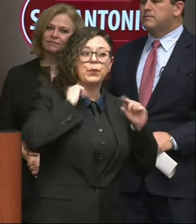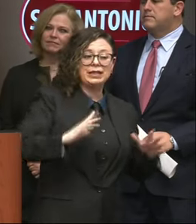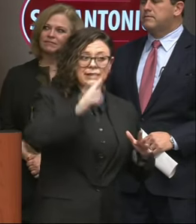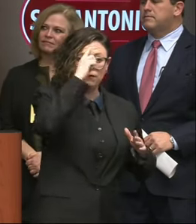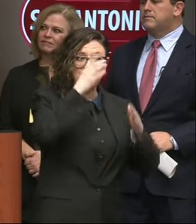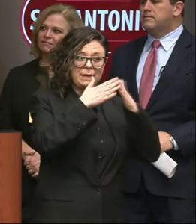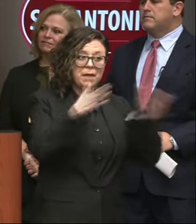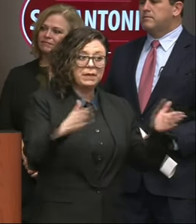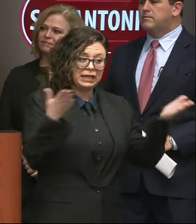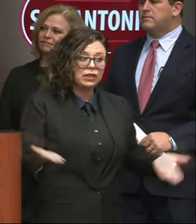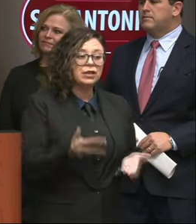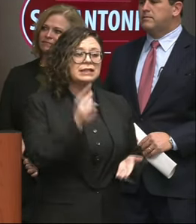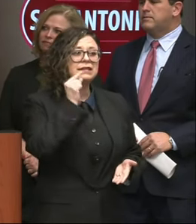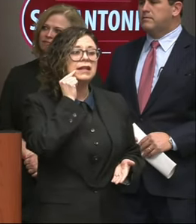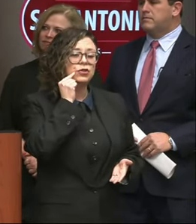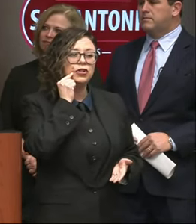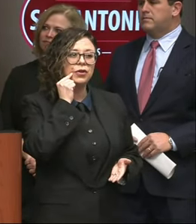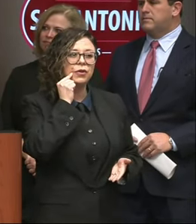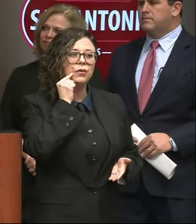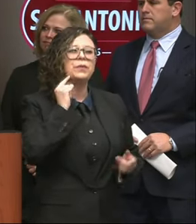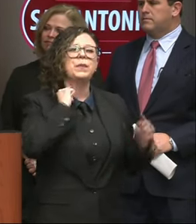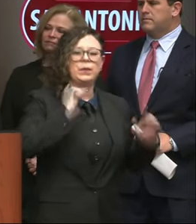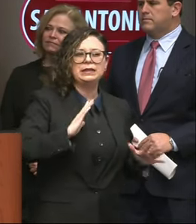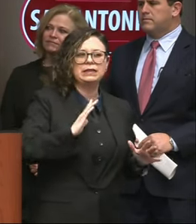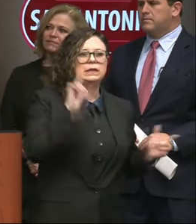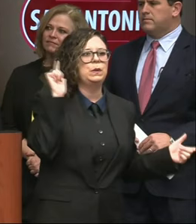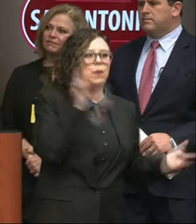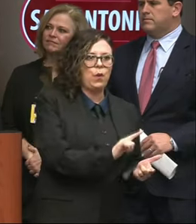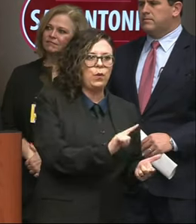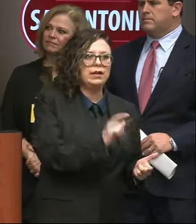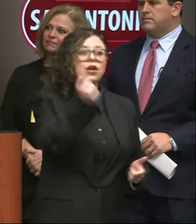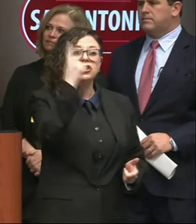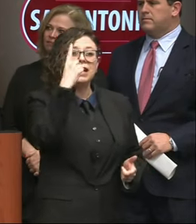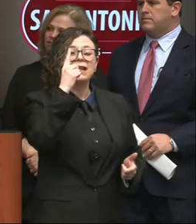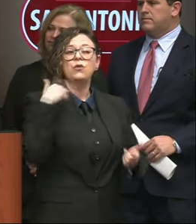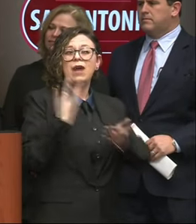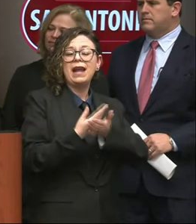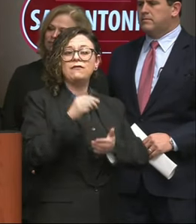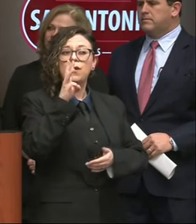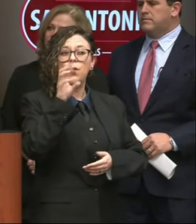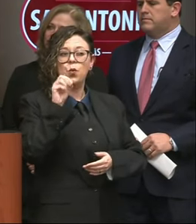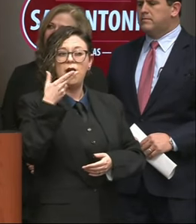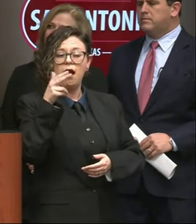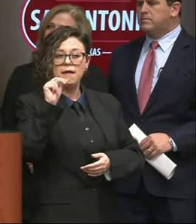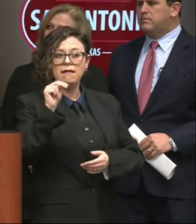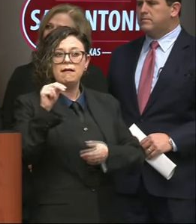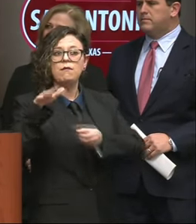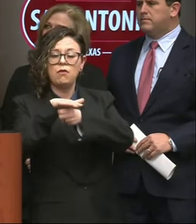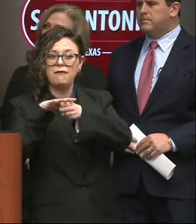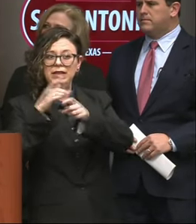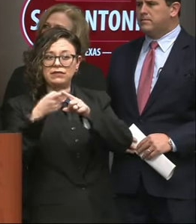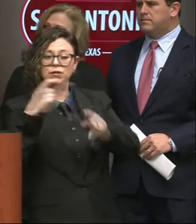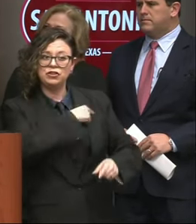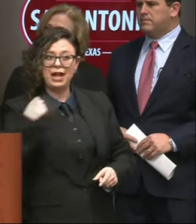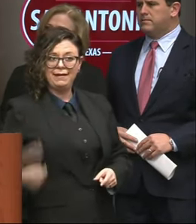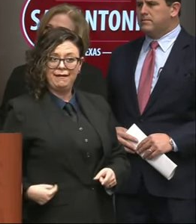has been quarantined since arriving at Lackland Air Force Base from the Wuhan province in China and the individual remains in